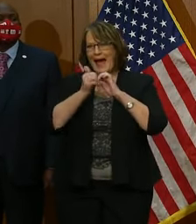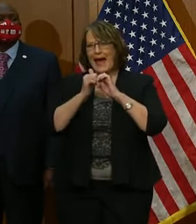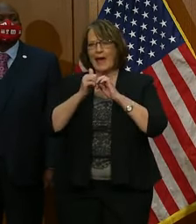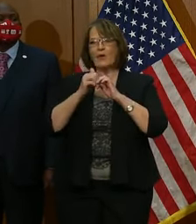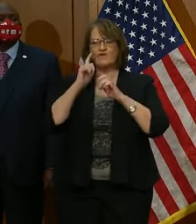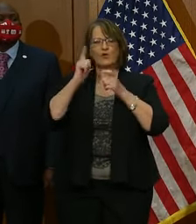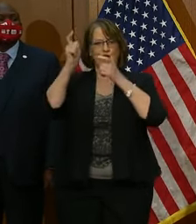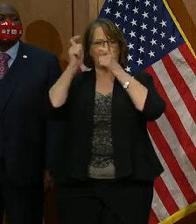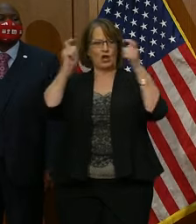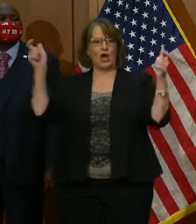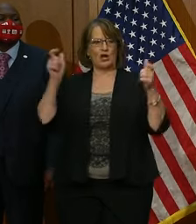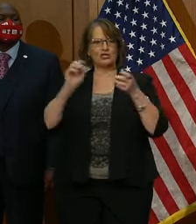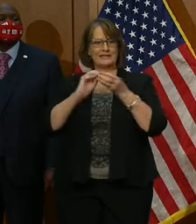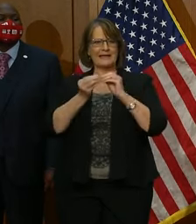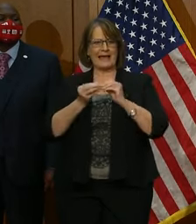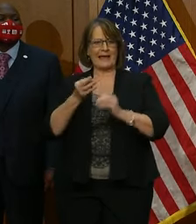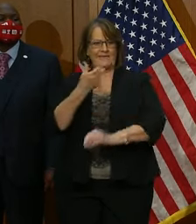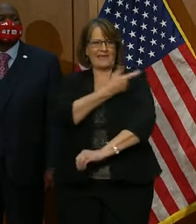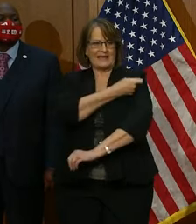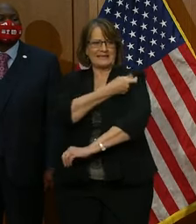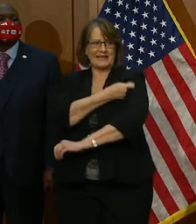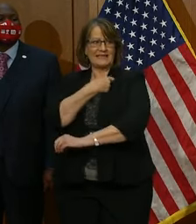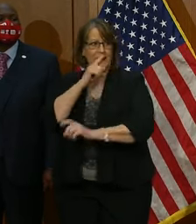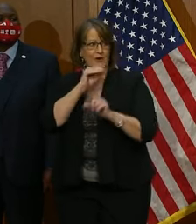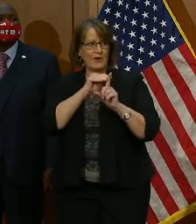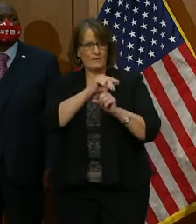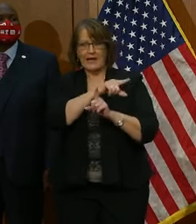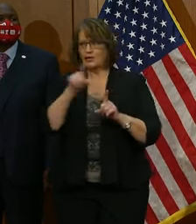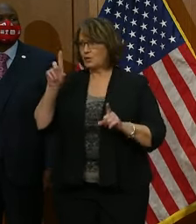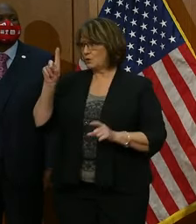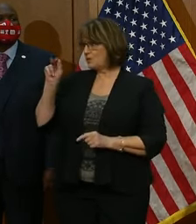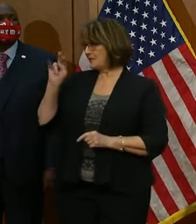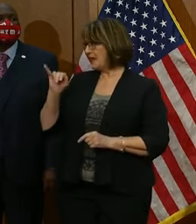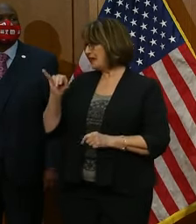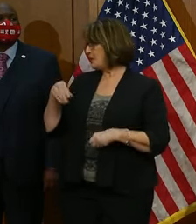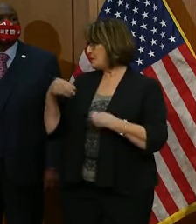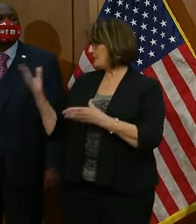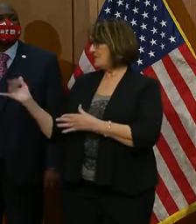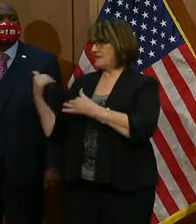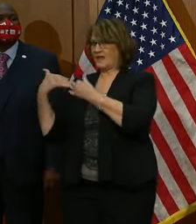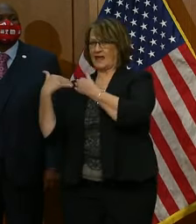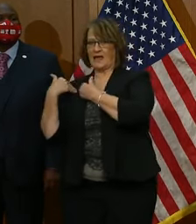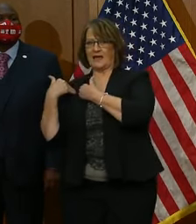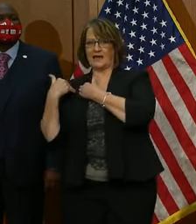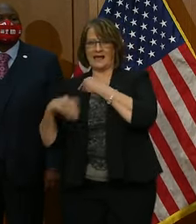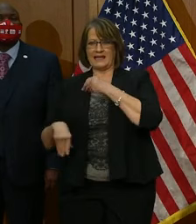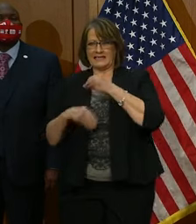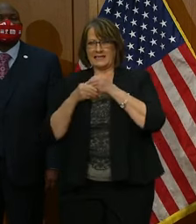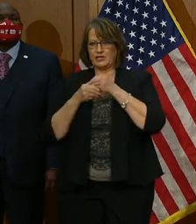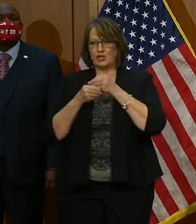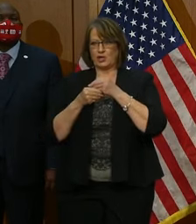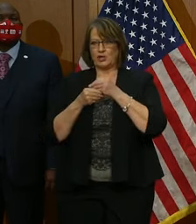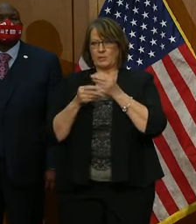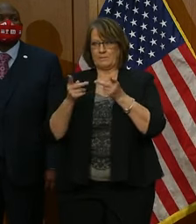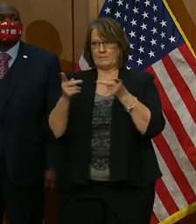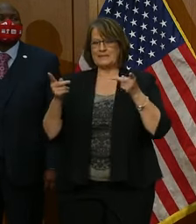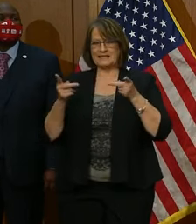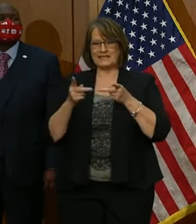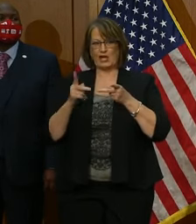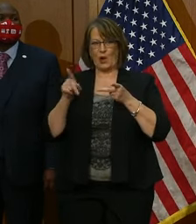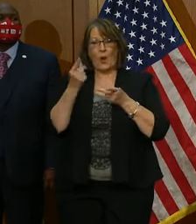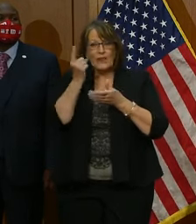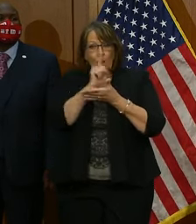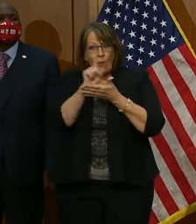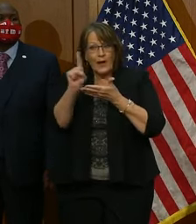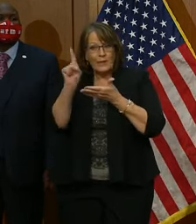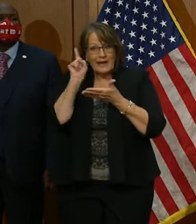And I would remind all of you that Danny was tasked with this additional position only